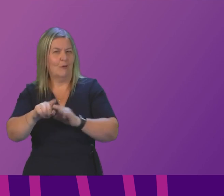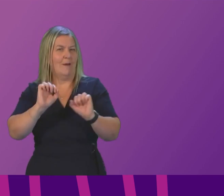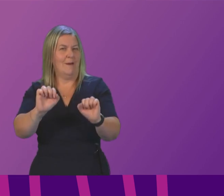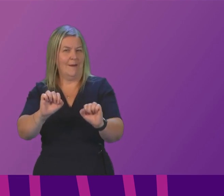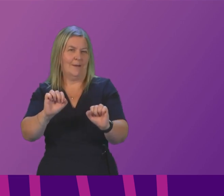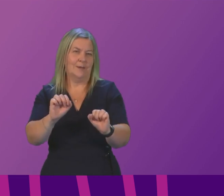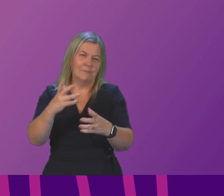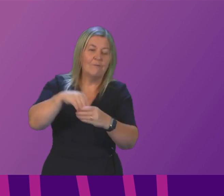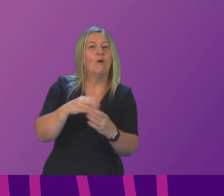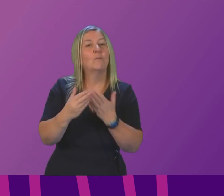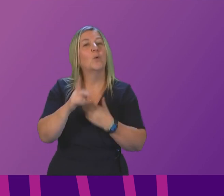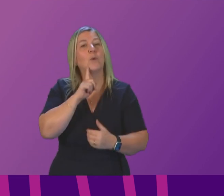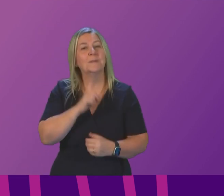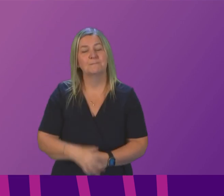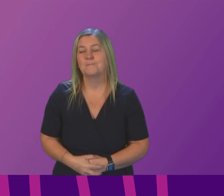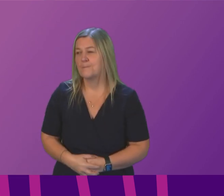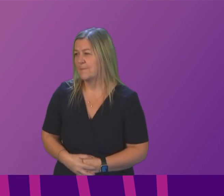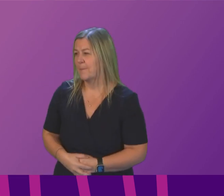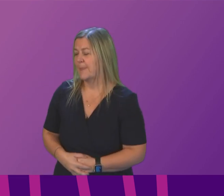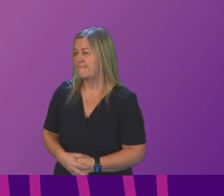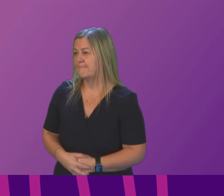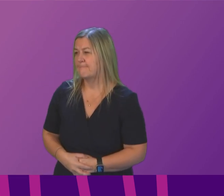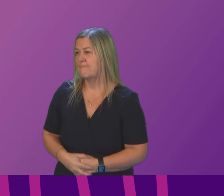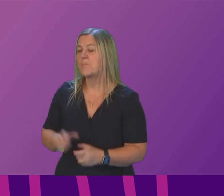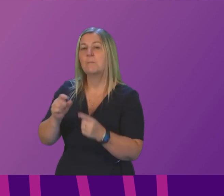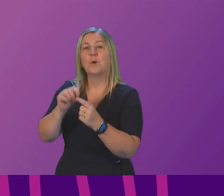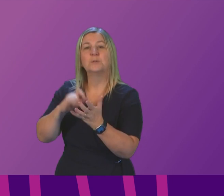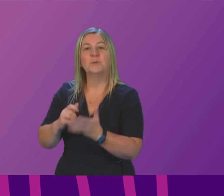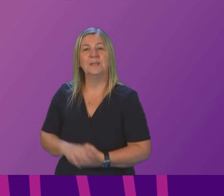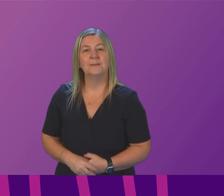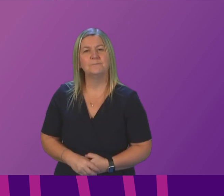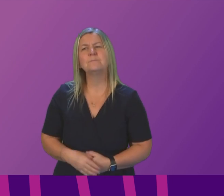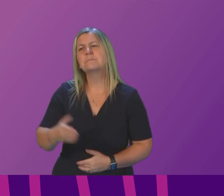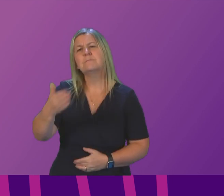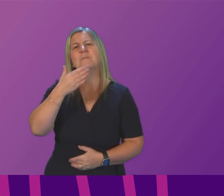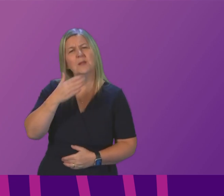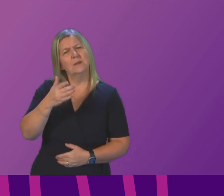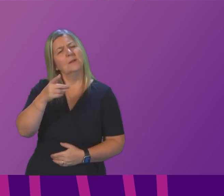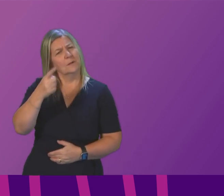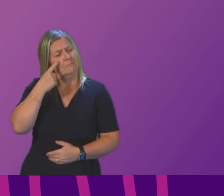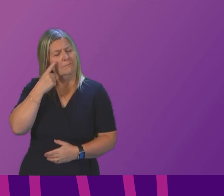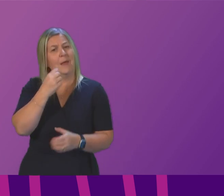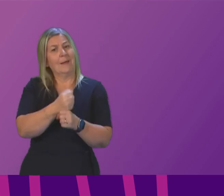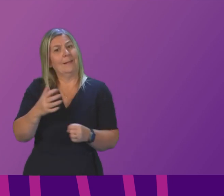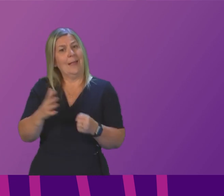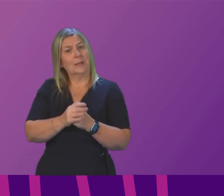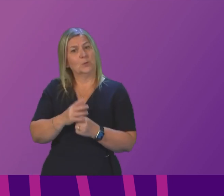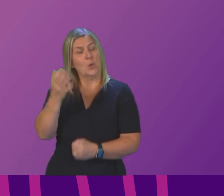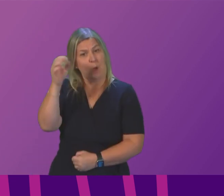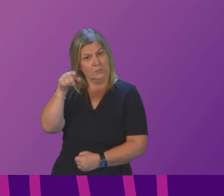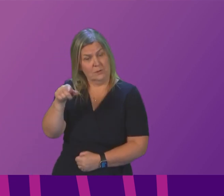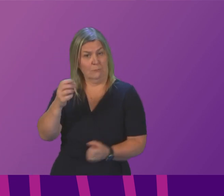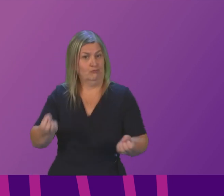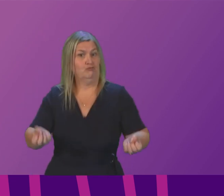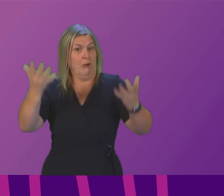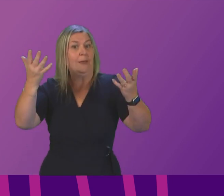seven Paul Sweeney thank you presiding officer to ask the first minister what the government's response is to Glasgow City council cleansing workers taking strike action